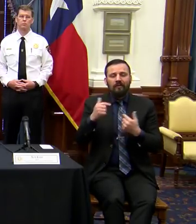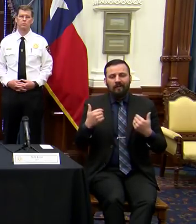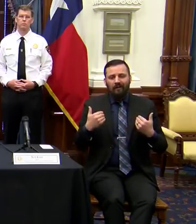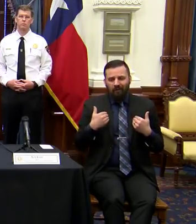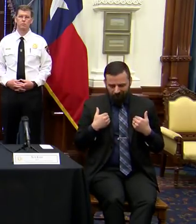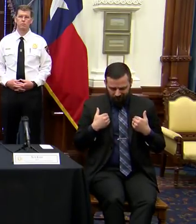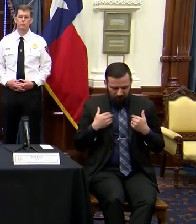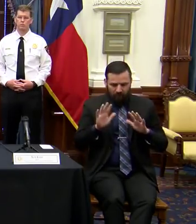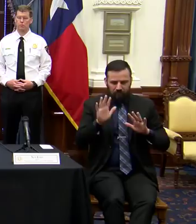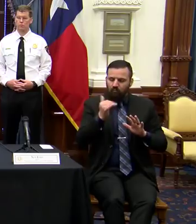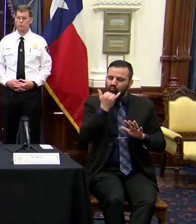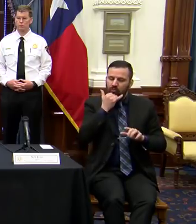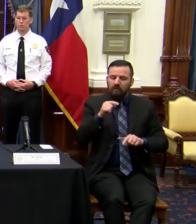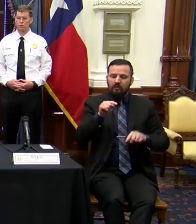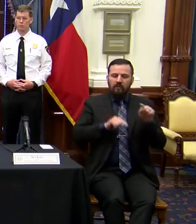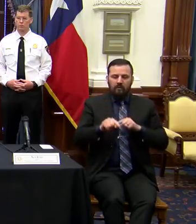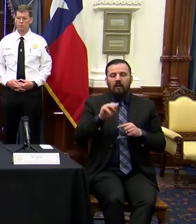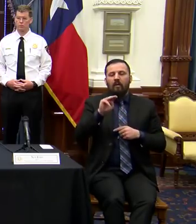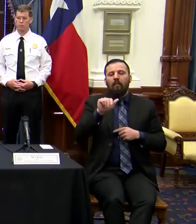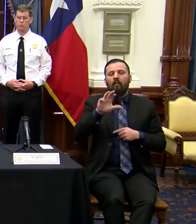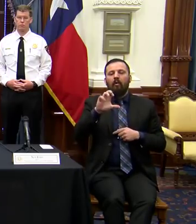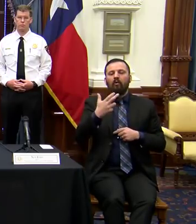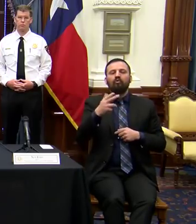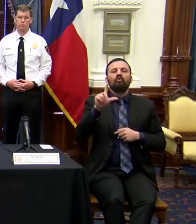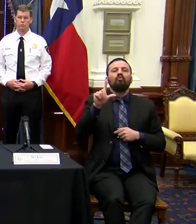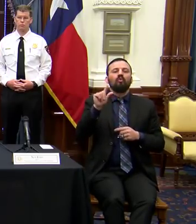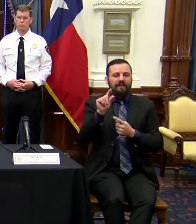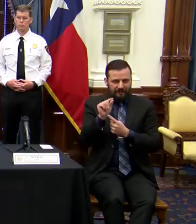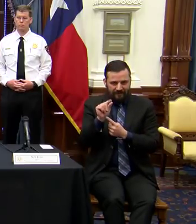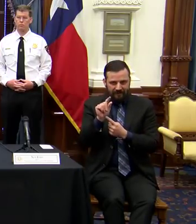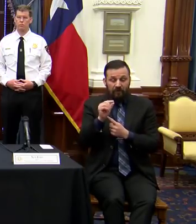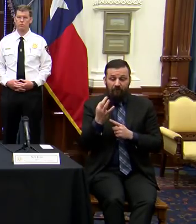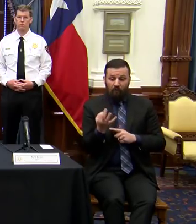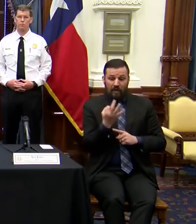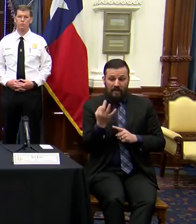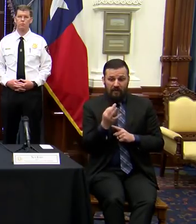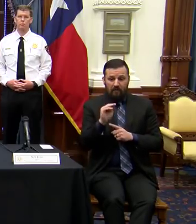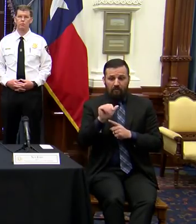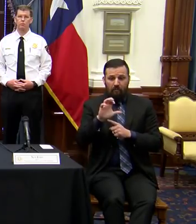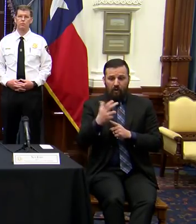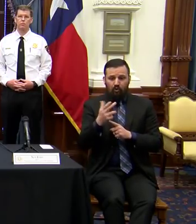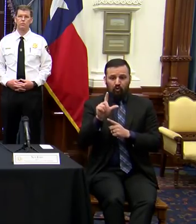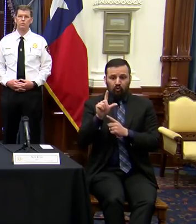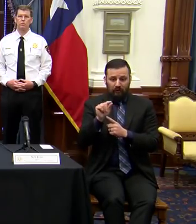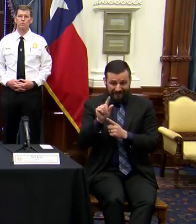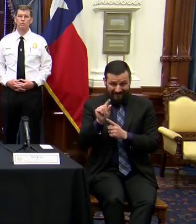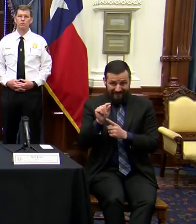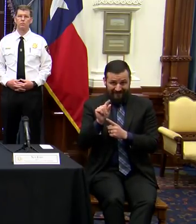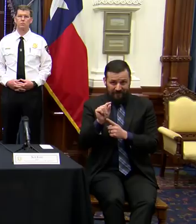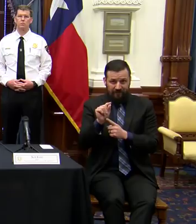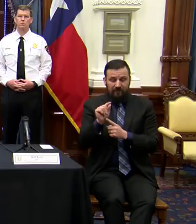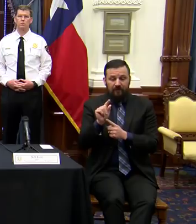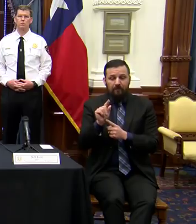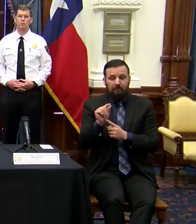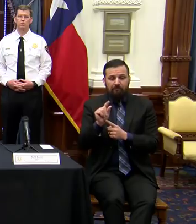I'm sorry, let's go back to March the 20th. So on Friday, March the 20th, there had been